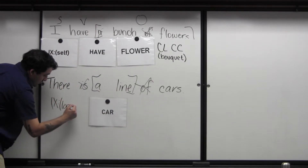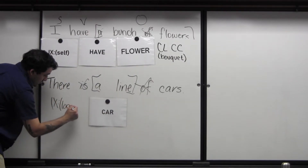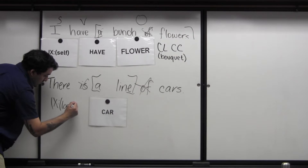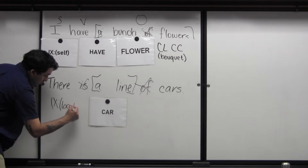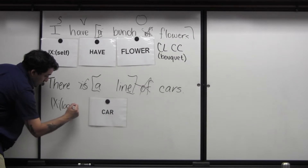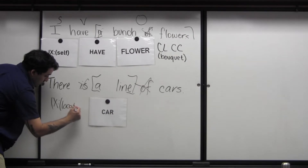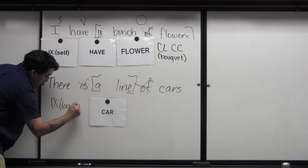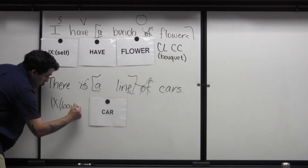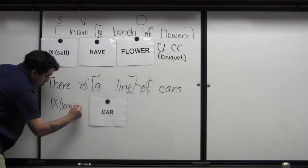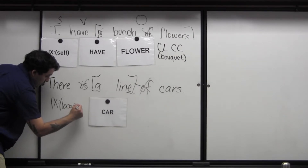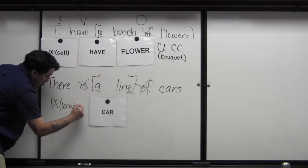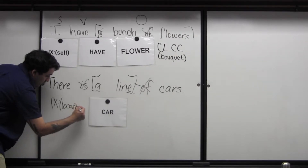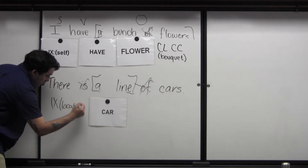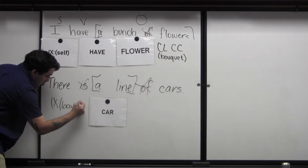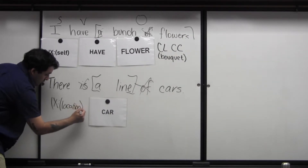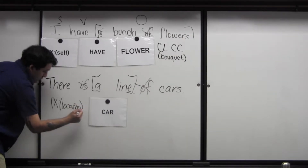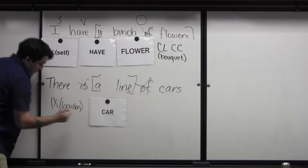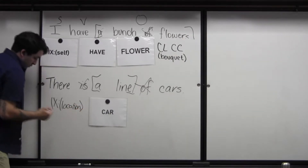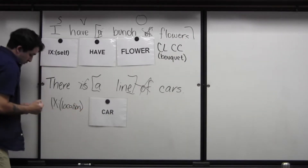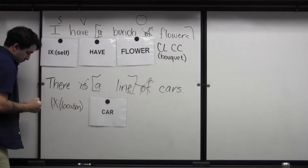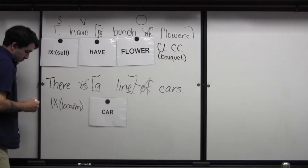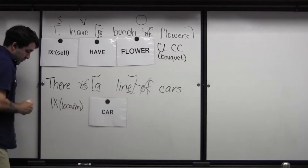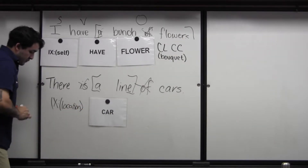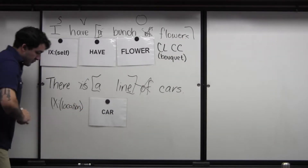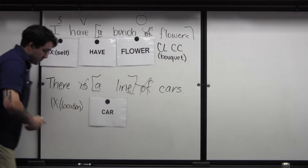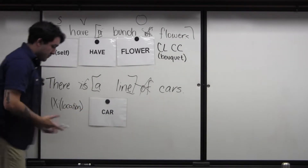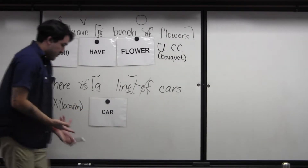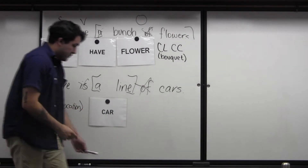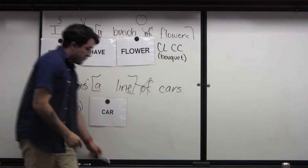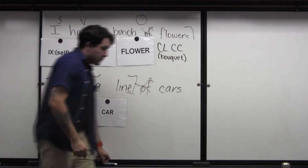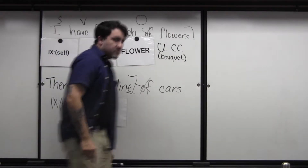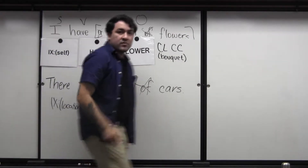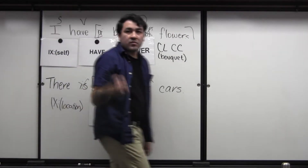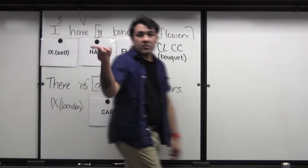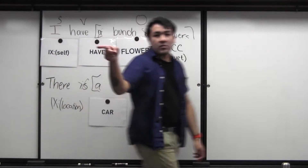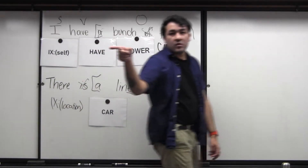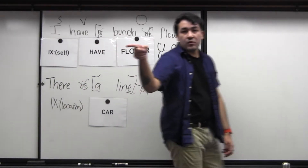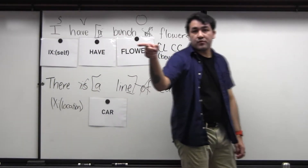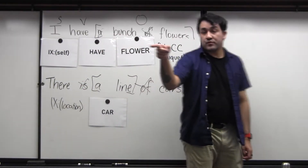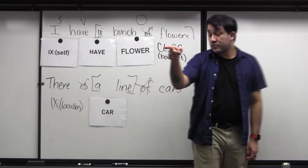location, right? Over there. Over there.